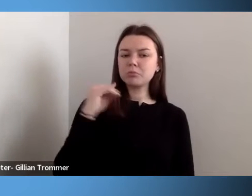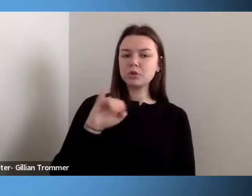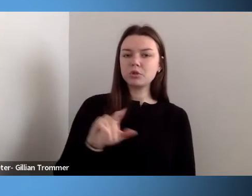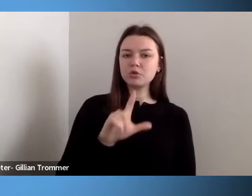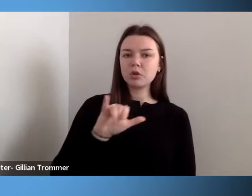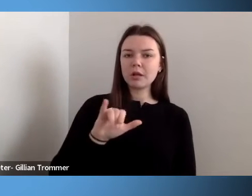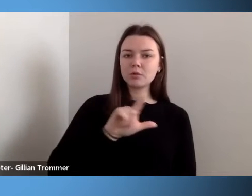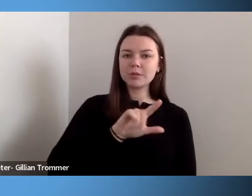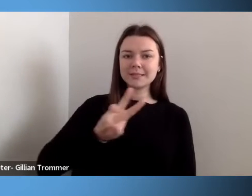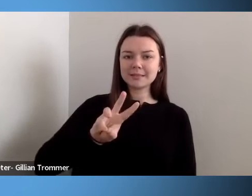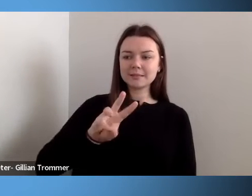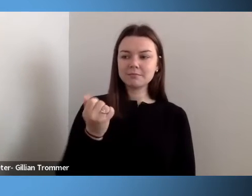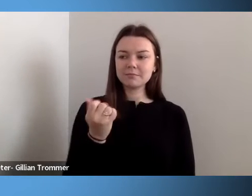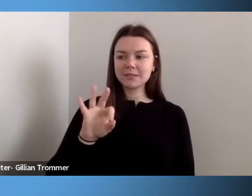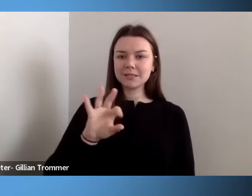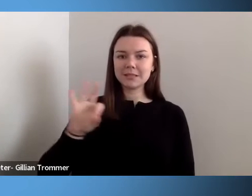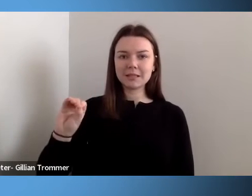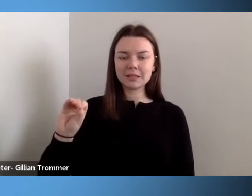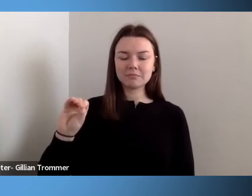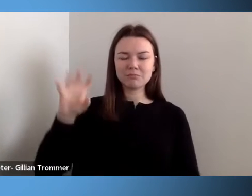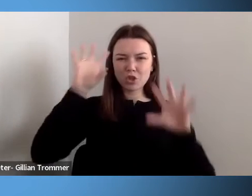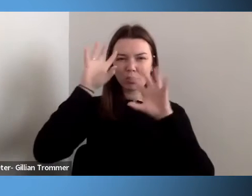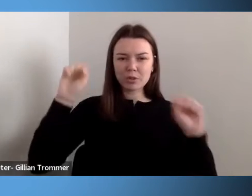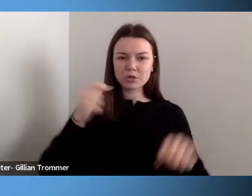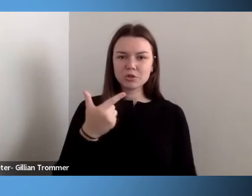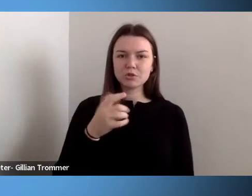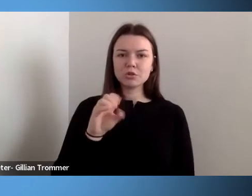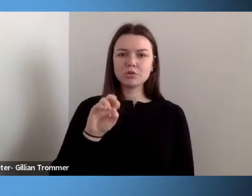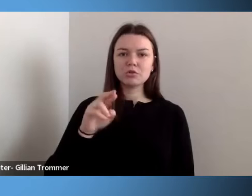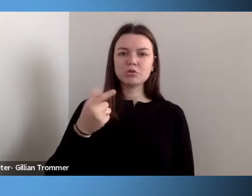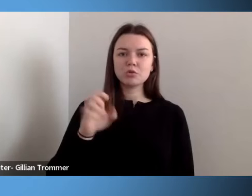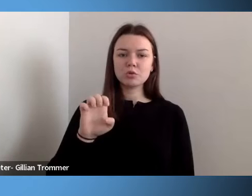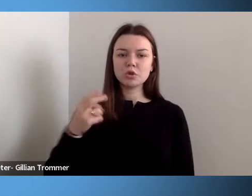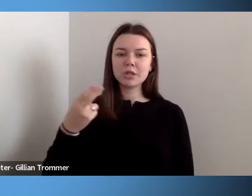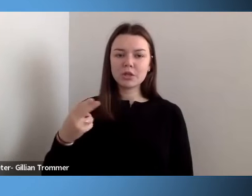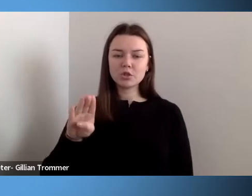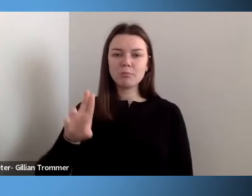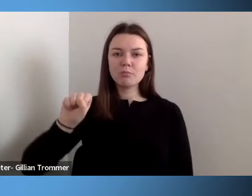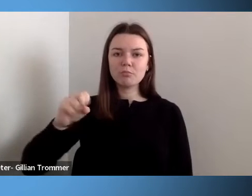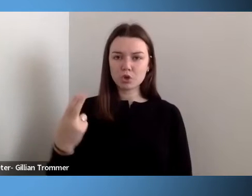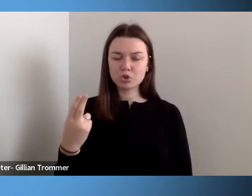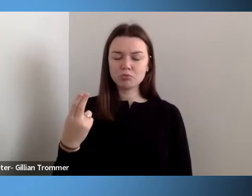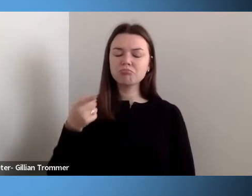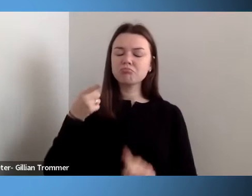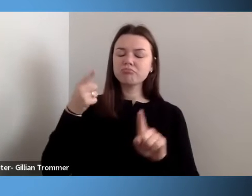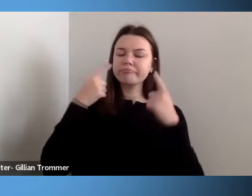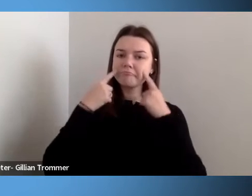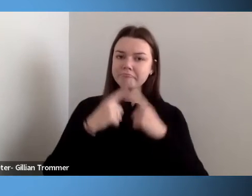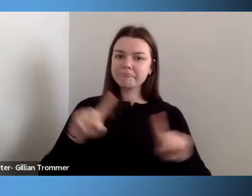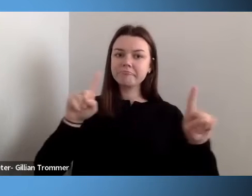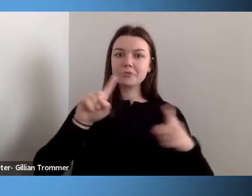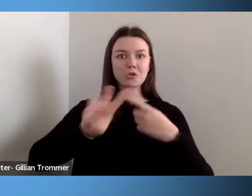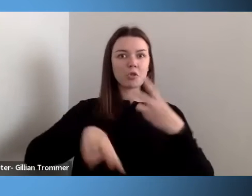George H. Bush declared to the world that with his signature, the Americans with